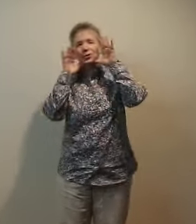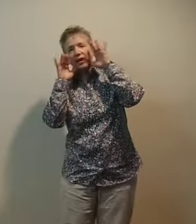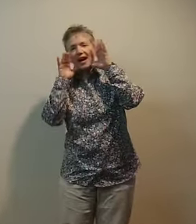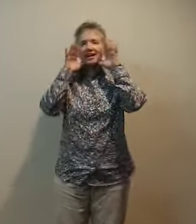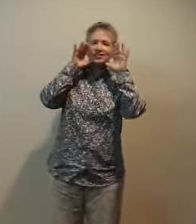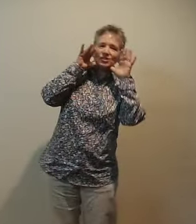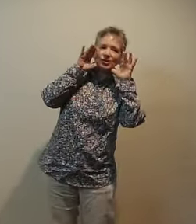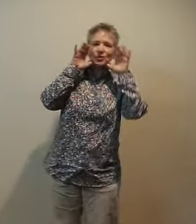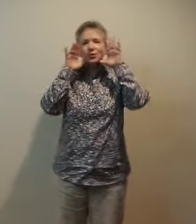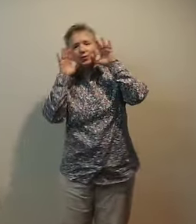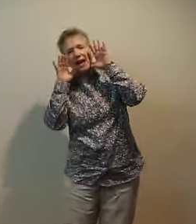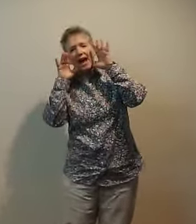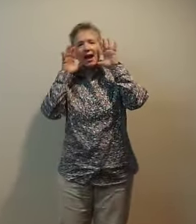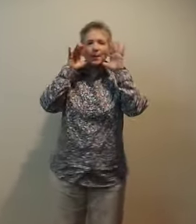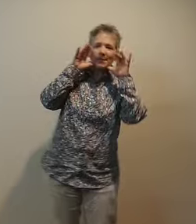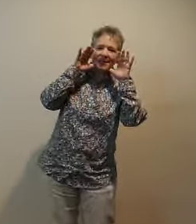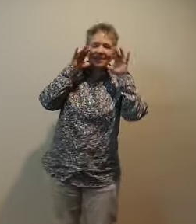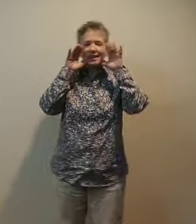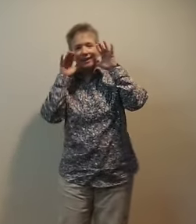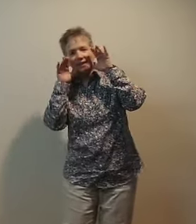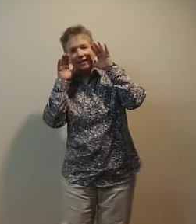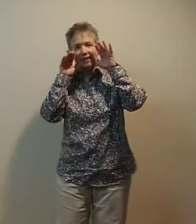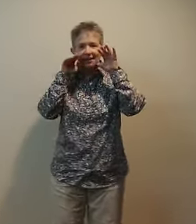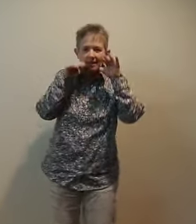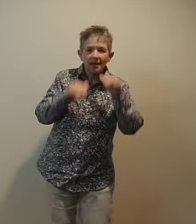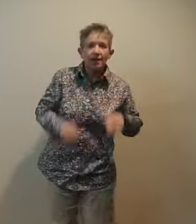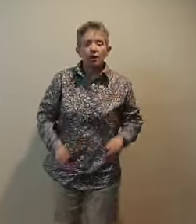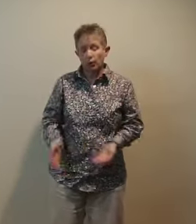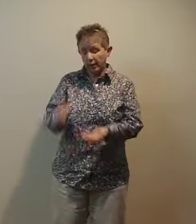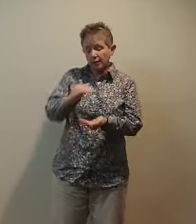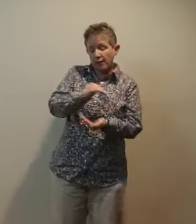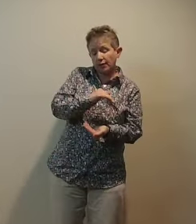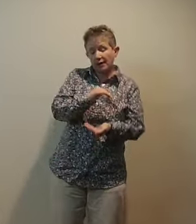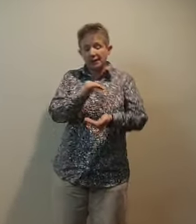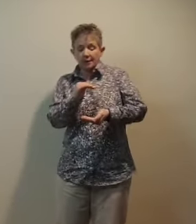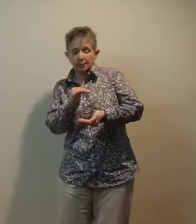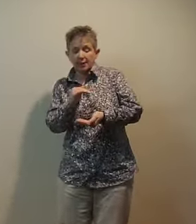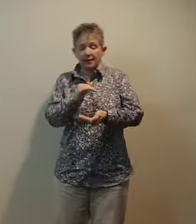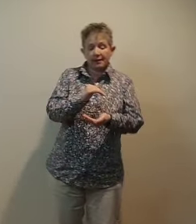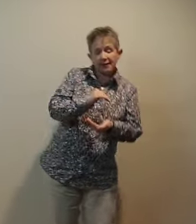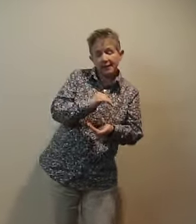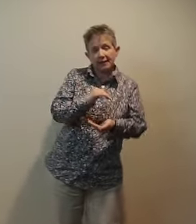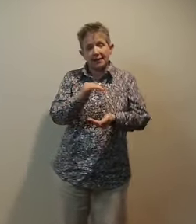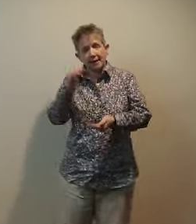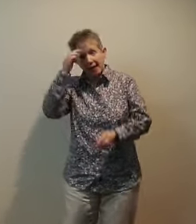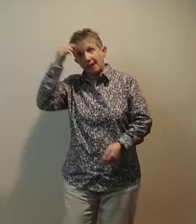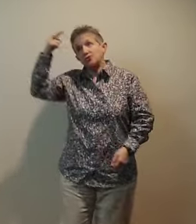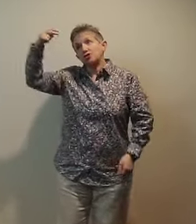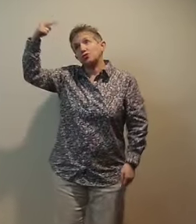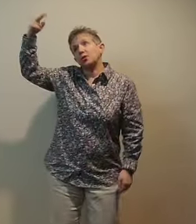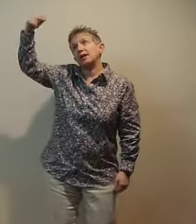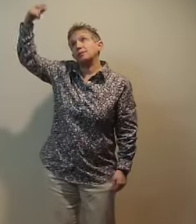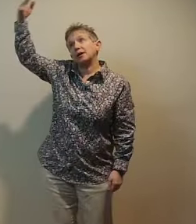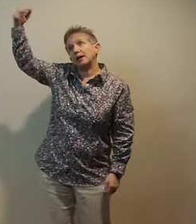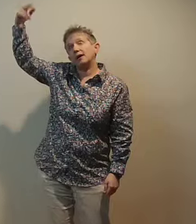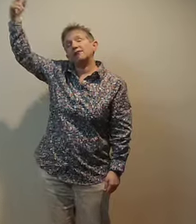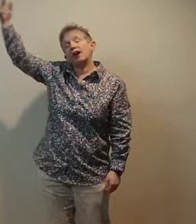as cute can be We are itty bitty kitty cats who's dreaming of a